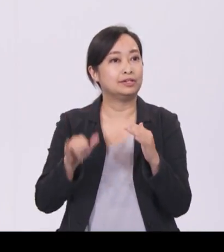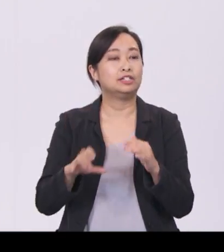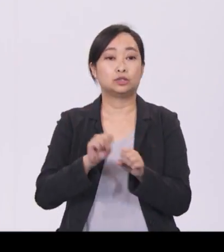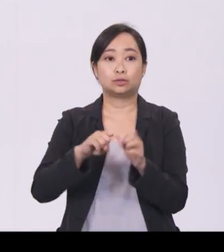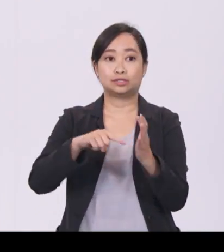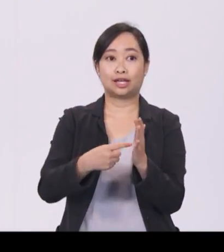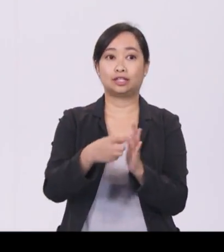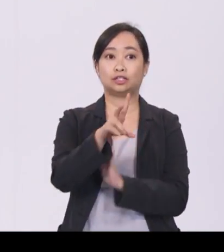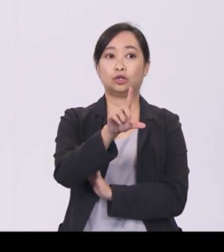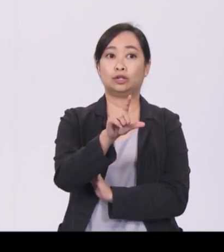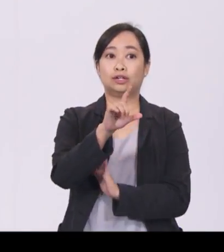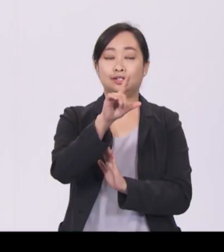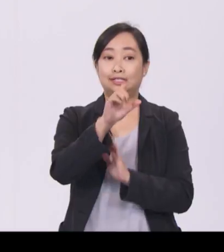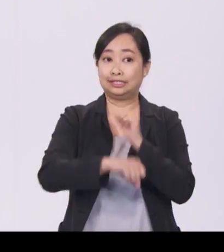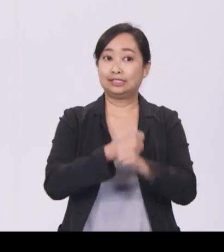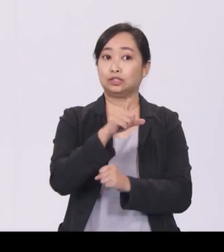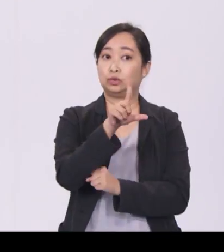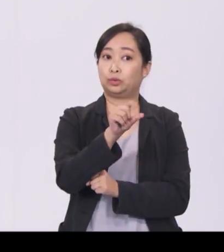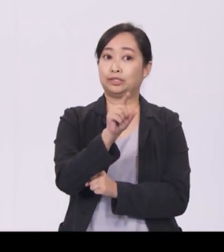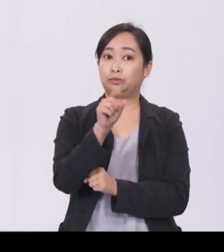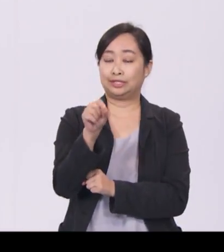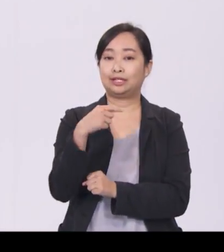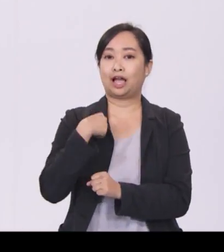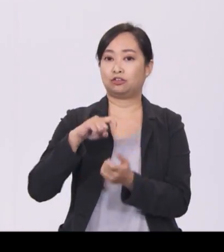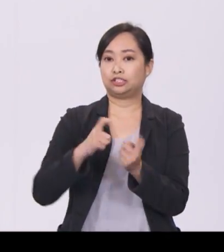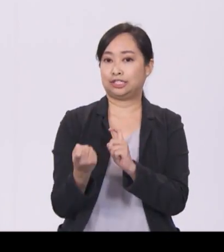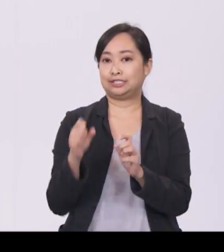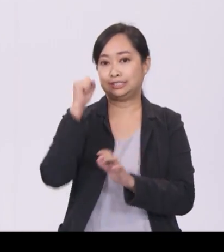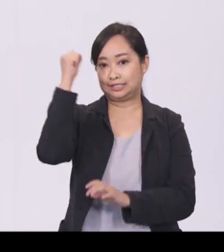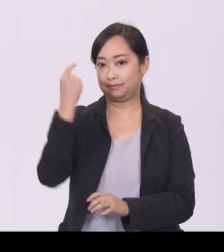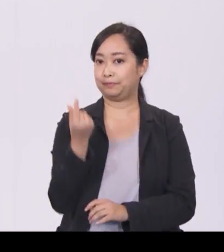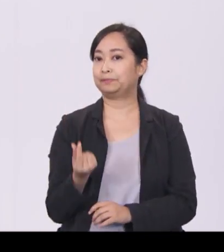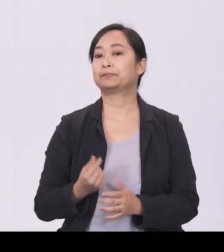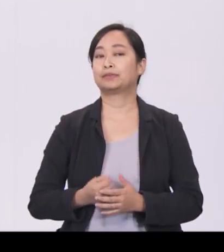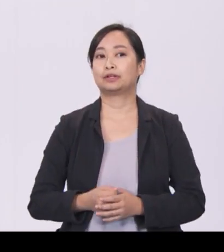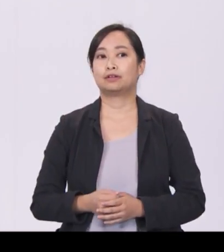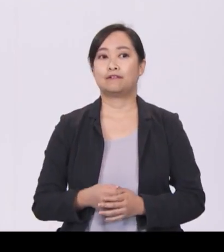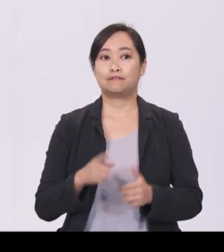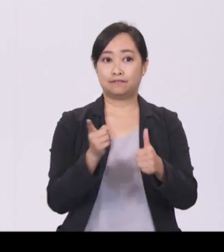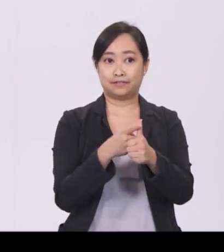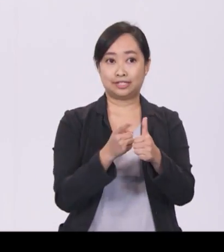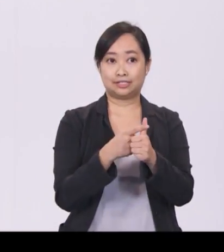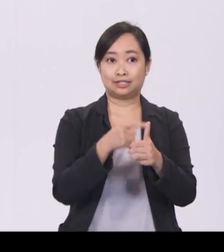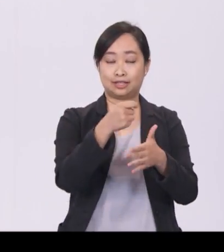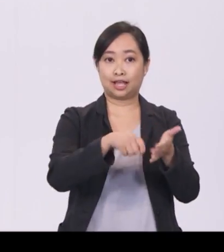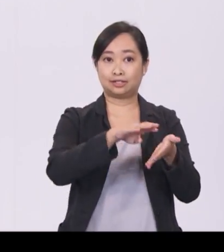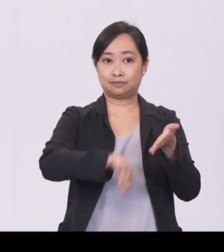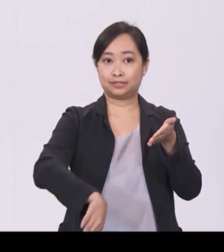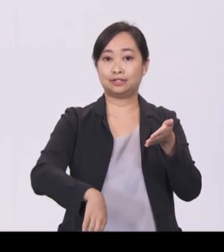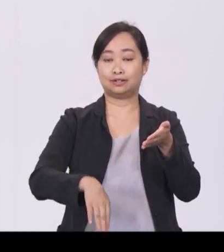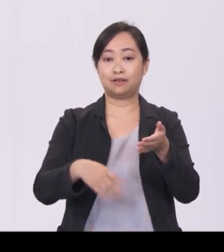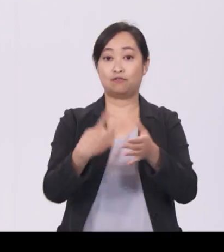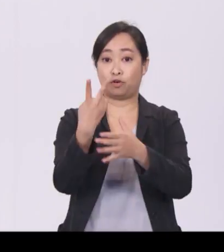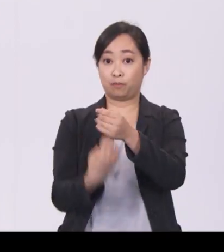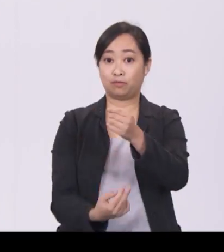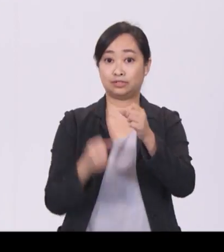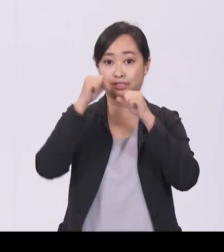will make two changes to the scheme. First, I will restrict the tax exemptions under both schemes to the first $200